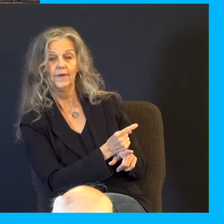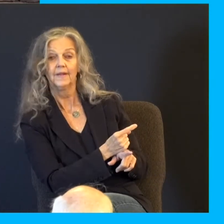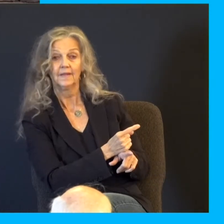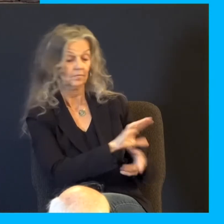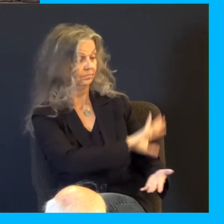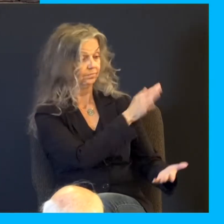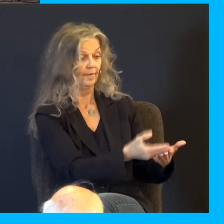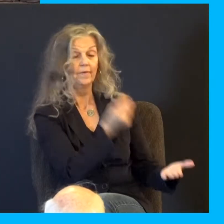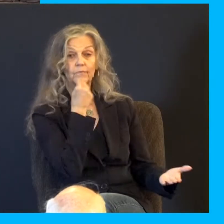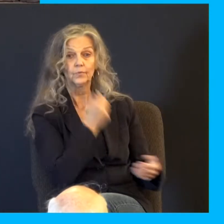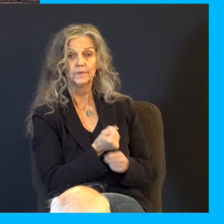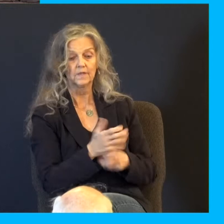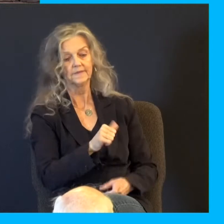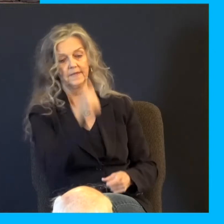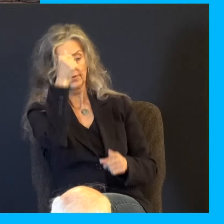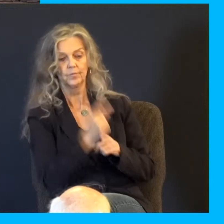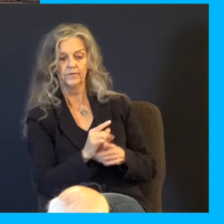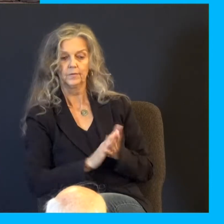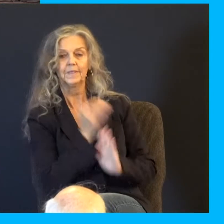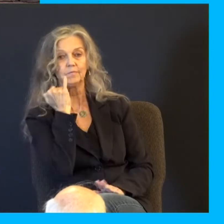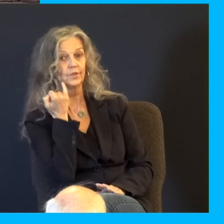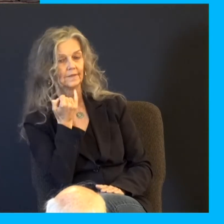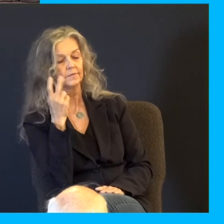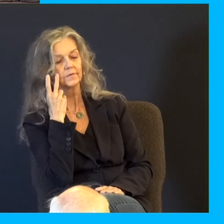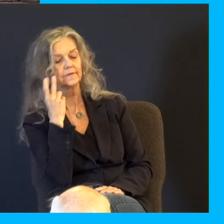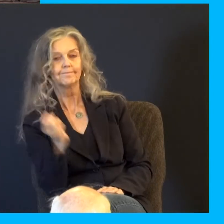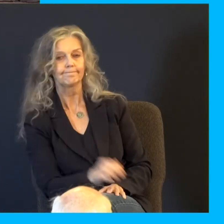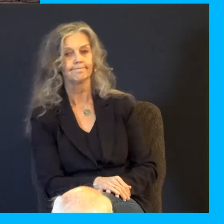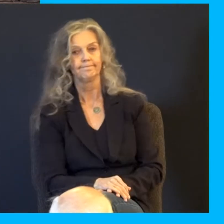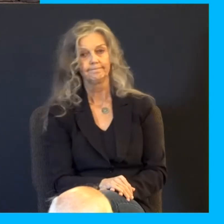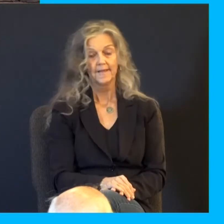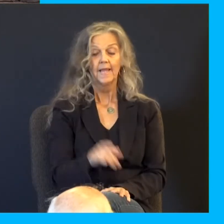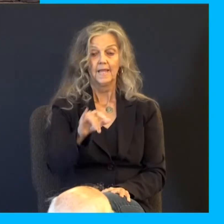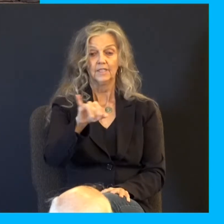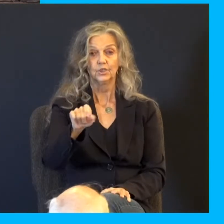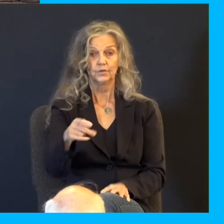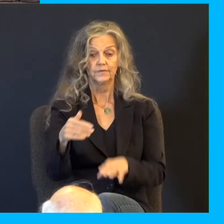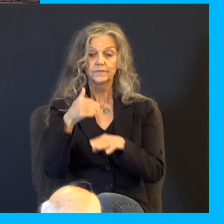to see how they would handle it. And he commanded the steward of his house, saying,